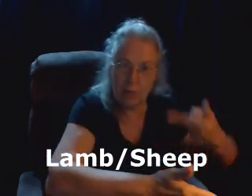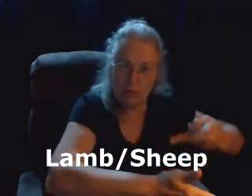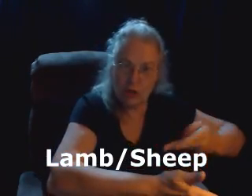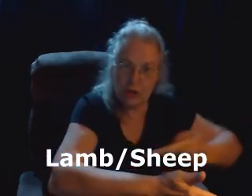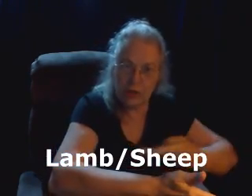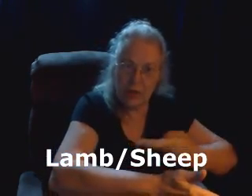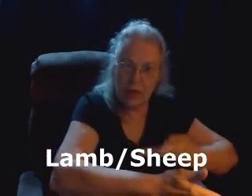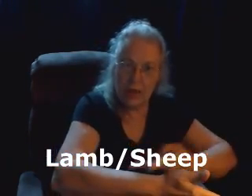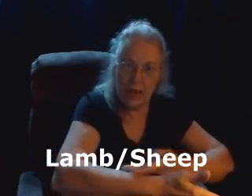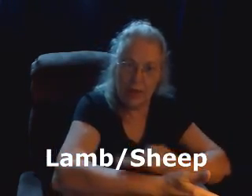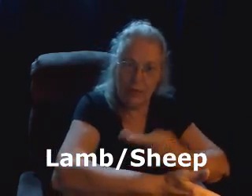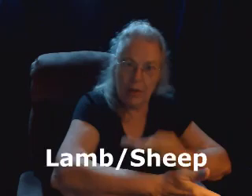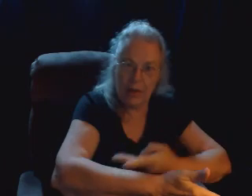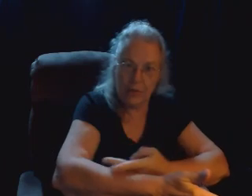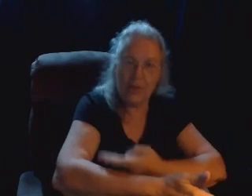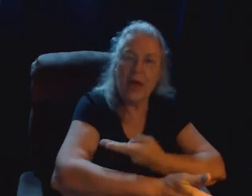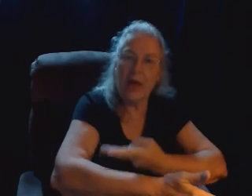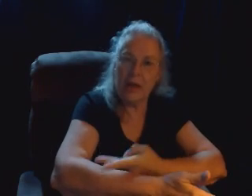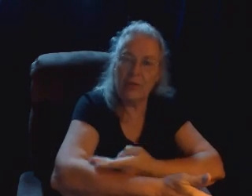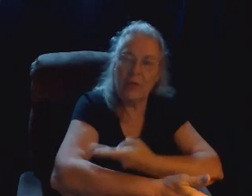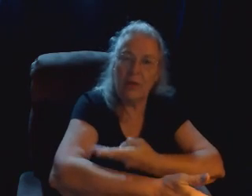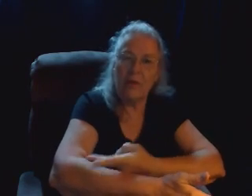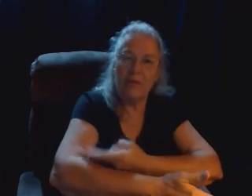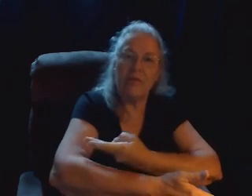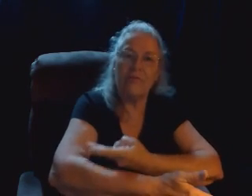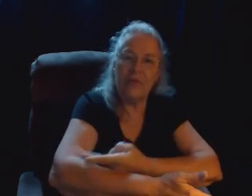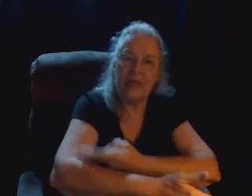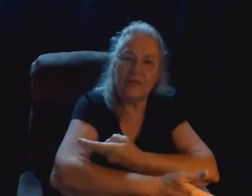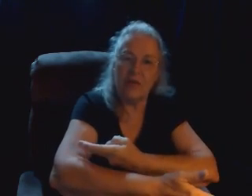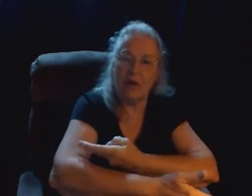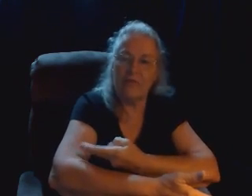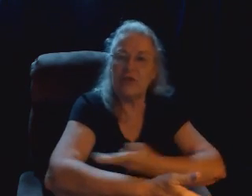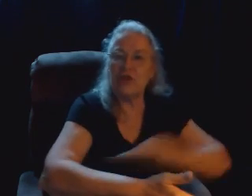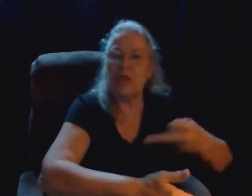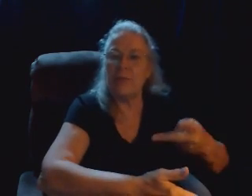motion up like you're cutting the fleece off the sheep.